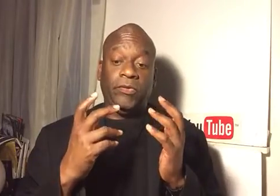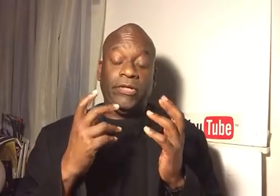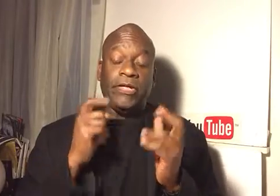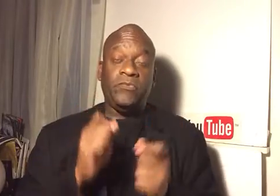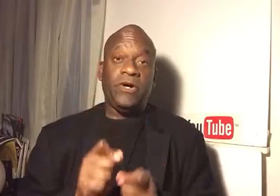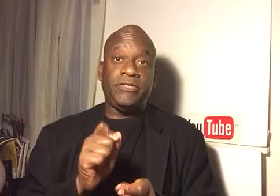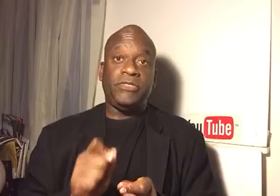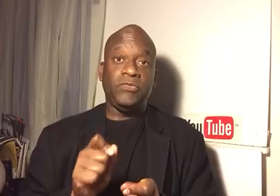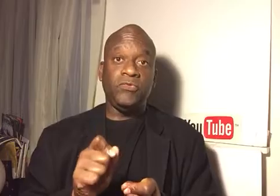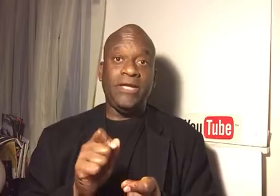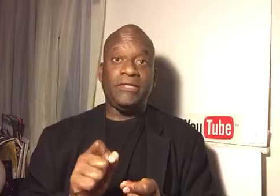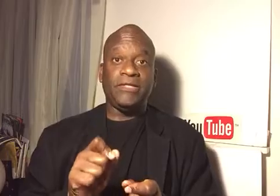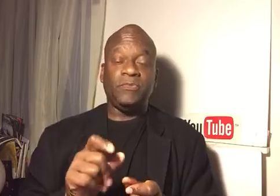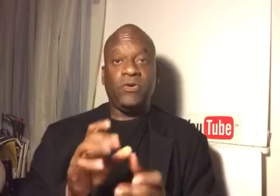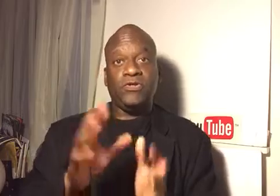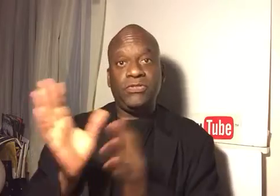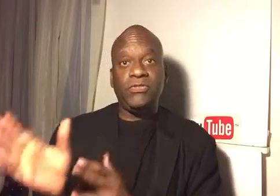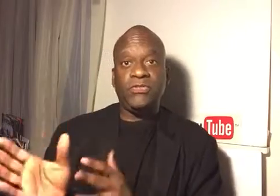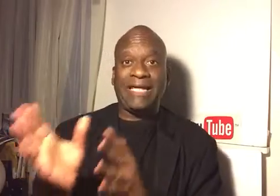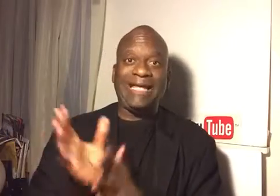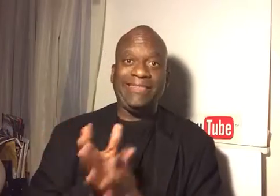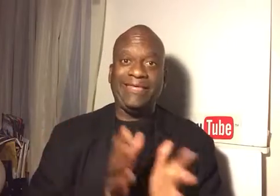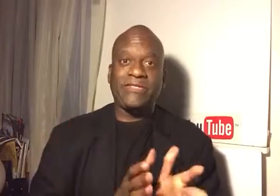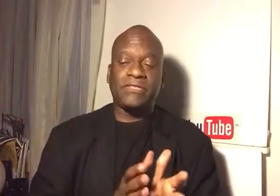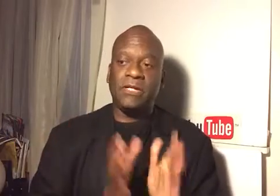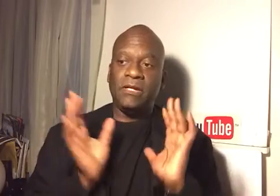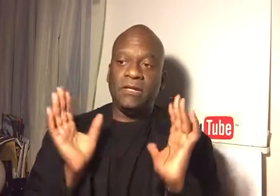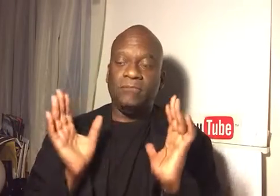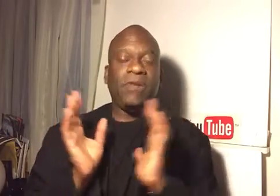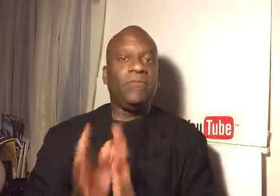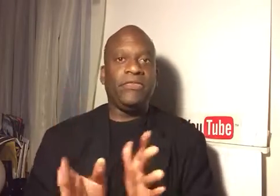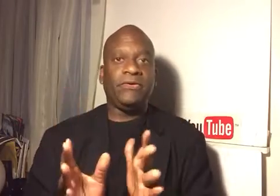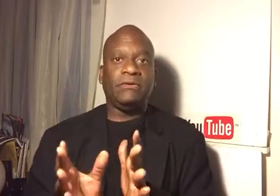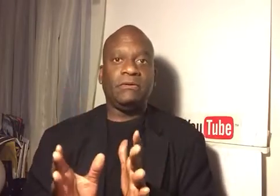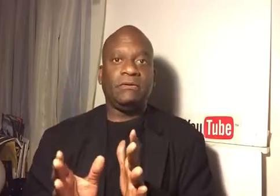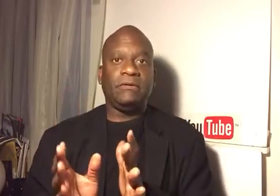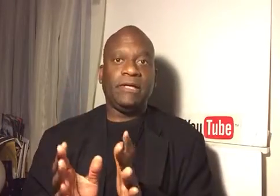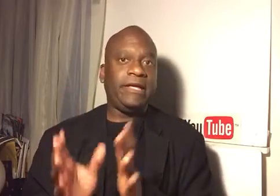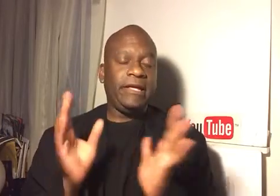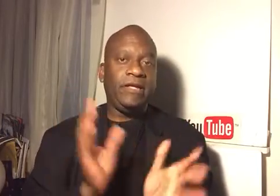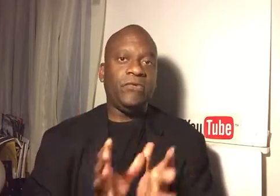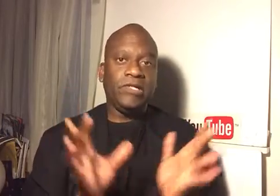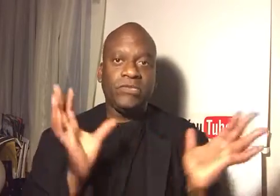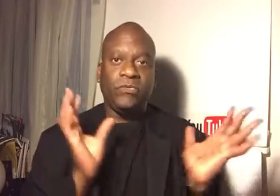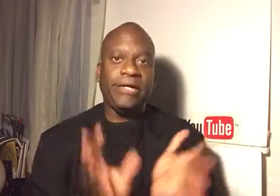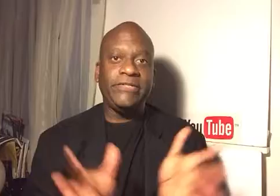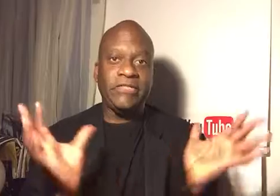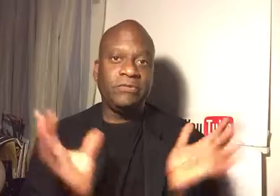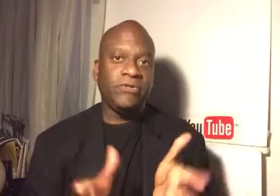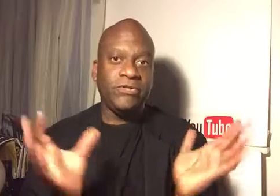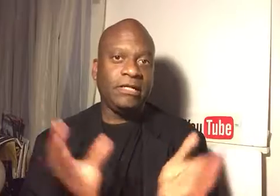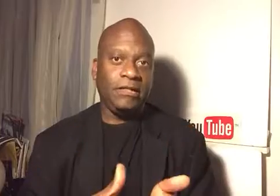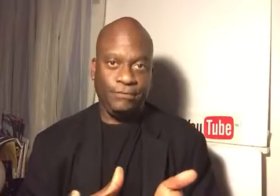And I want to make this part two to add this. Because my mother, at 81, is the wisest person I know.